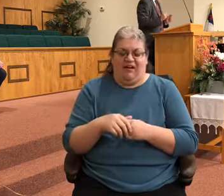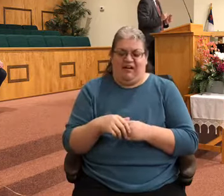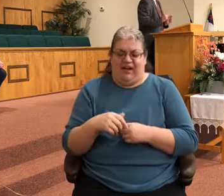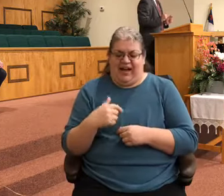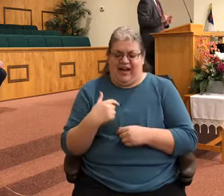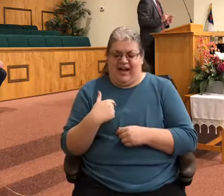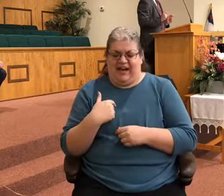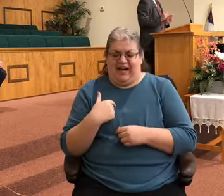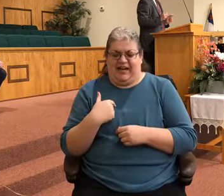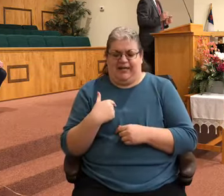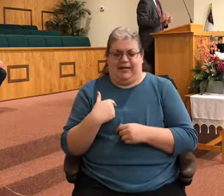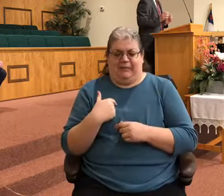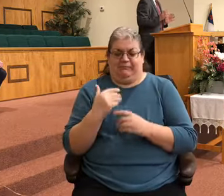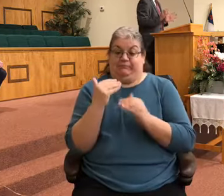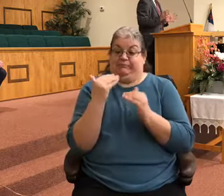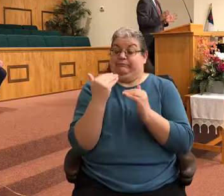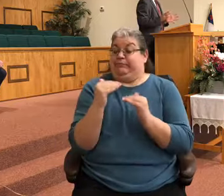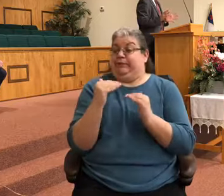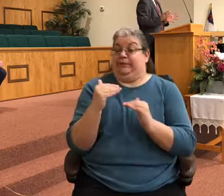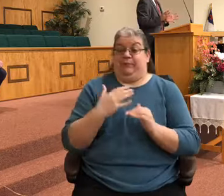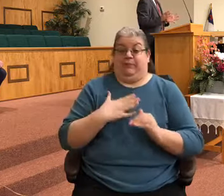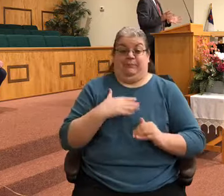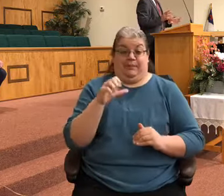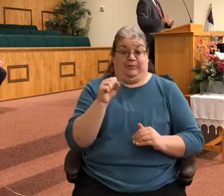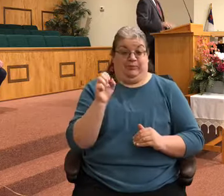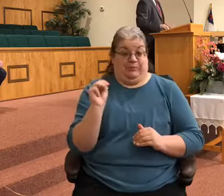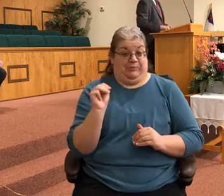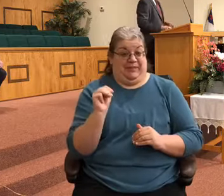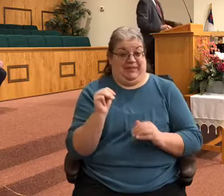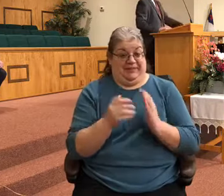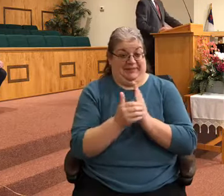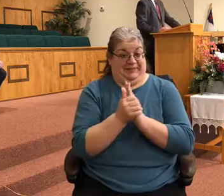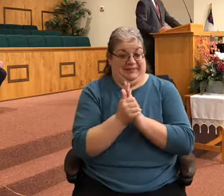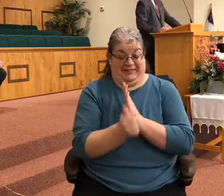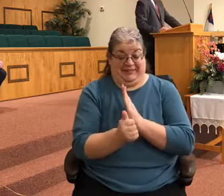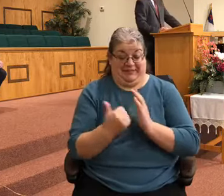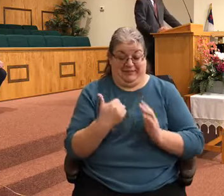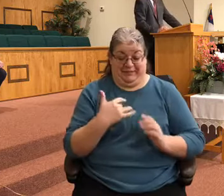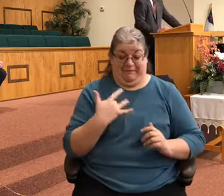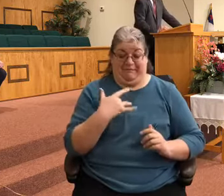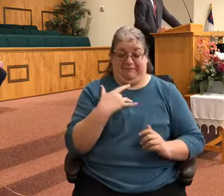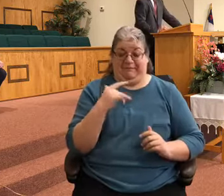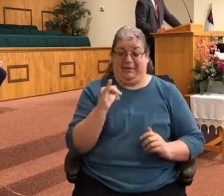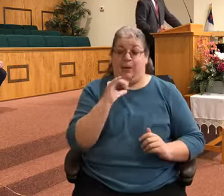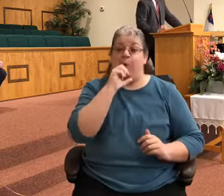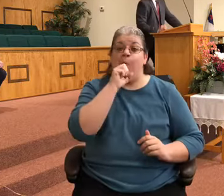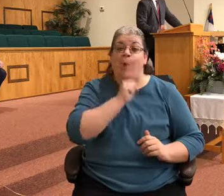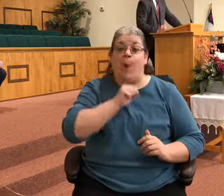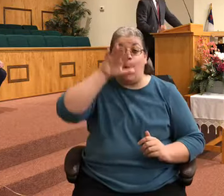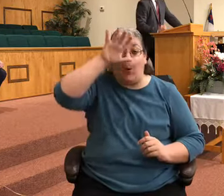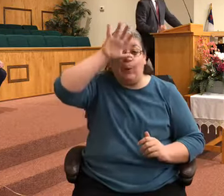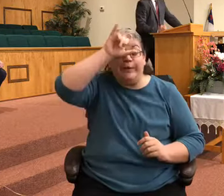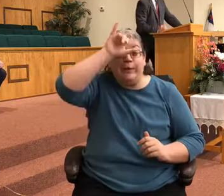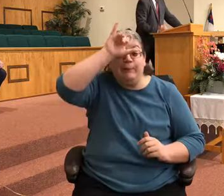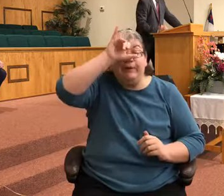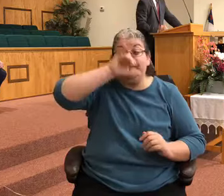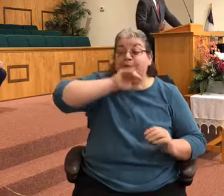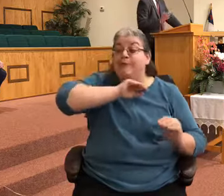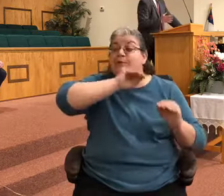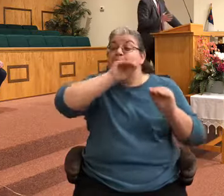limited in my social media skills. actually feel like the old hillbilly who had moved to the city and his poor wife